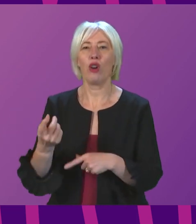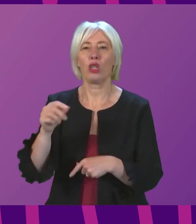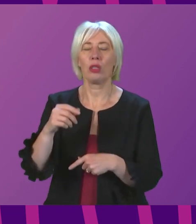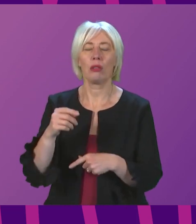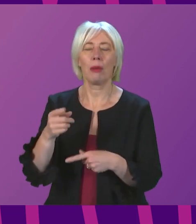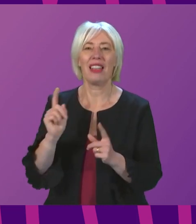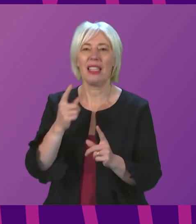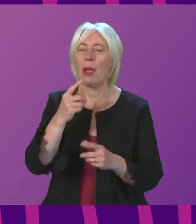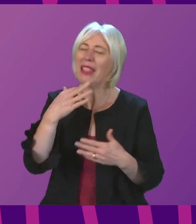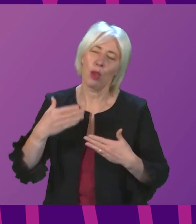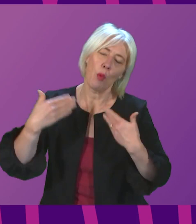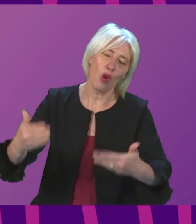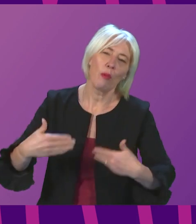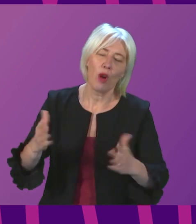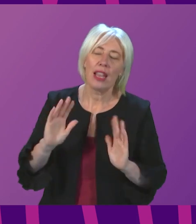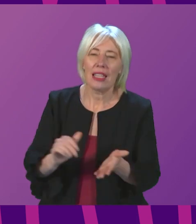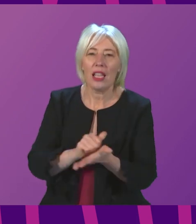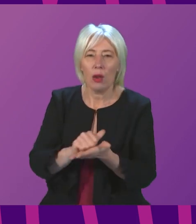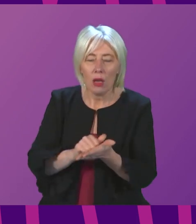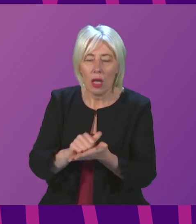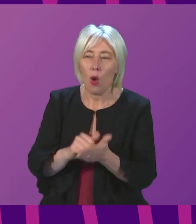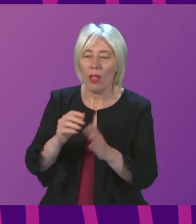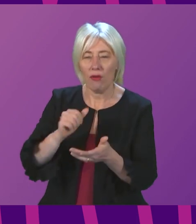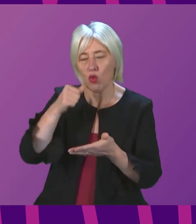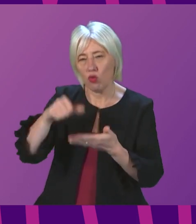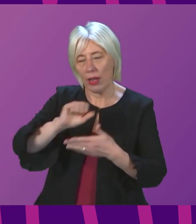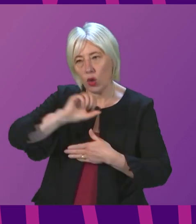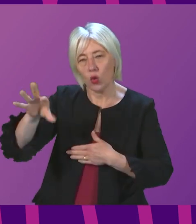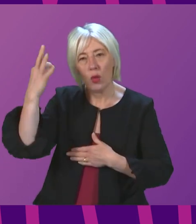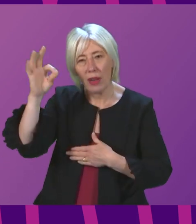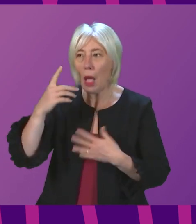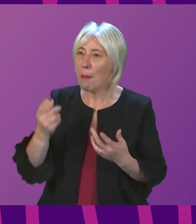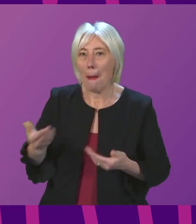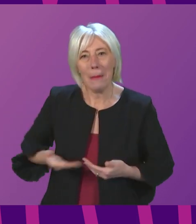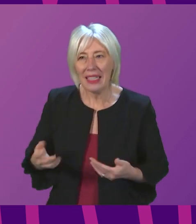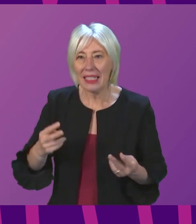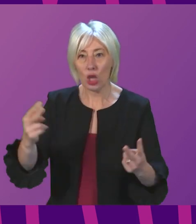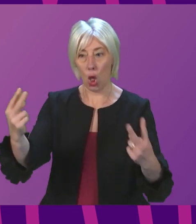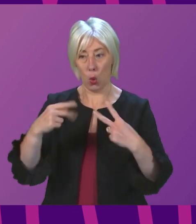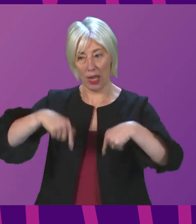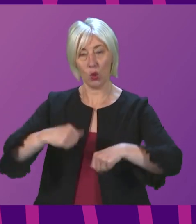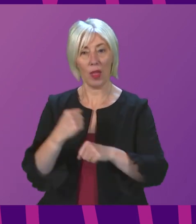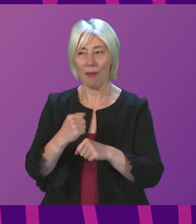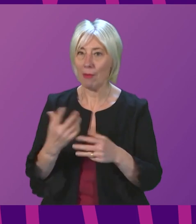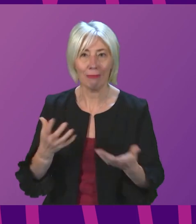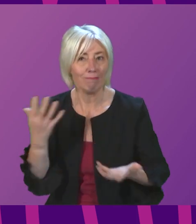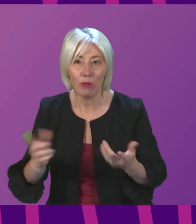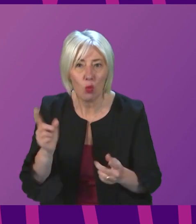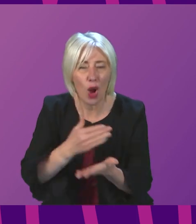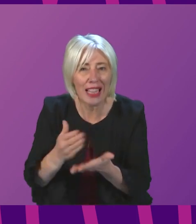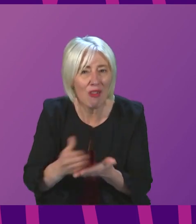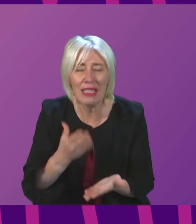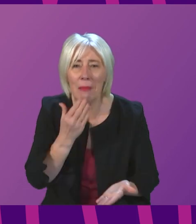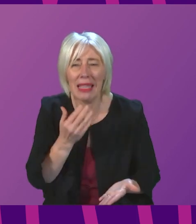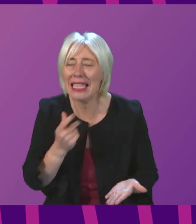move on. He has had to apologise and is going to write the committee, but these are businesses looking to the government. They are trying to get the clarity,